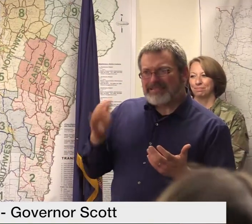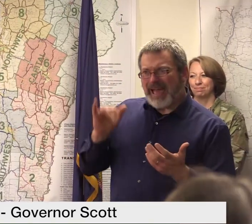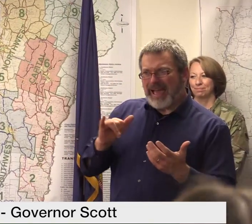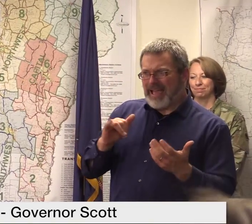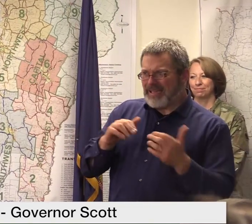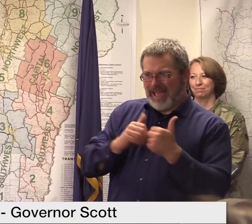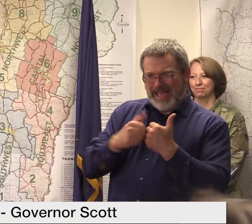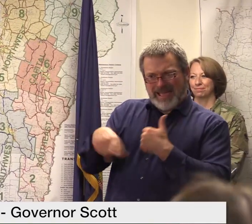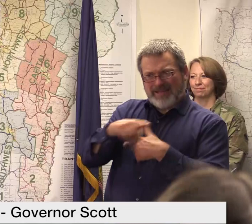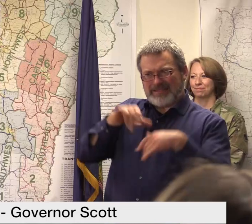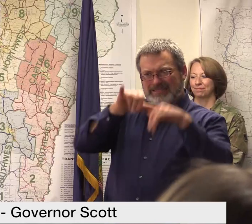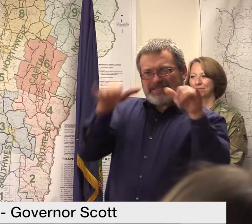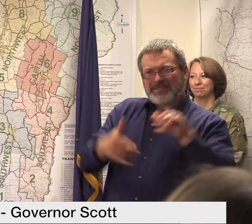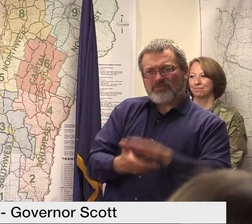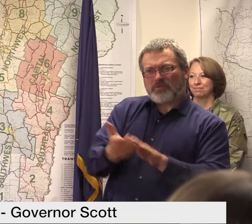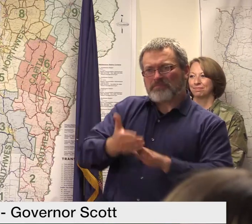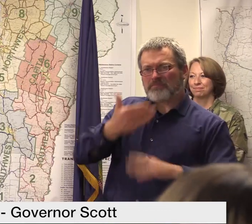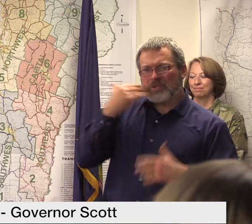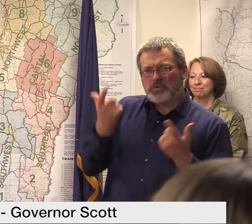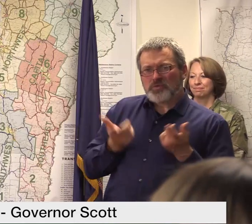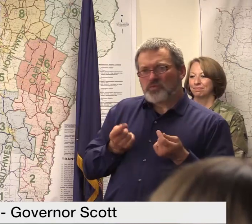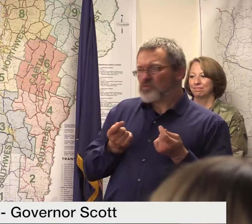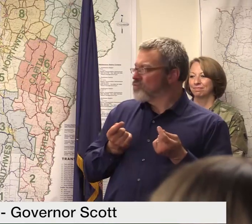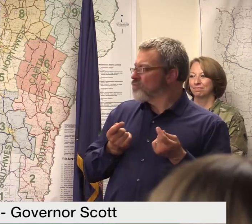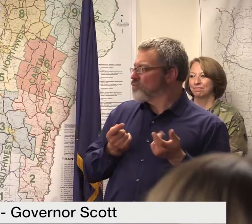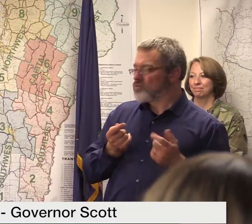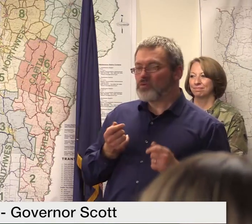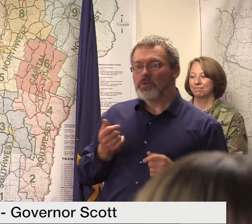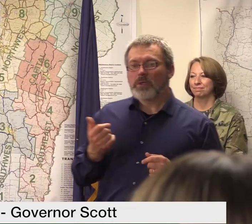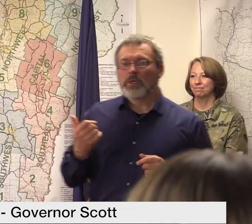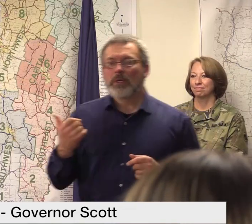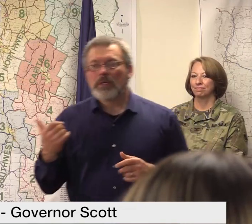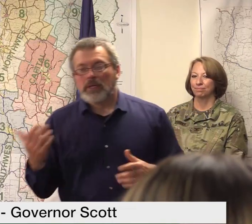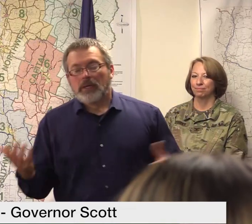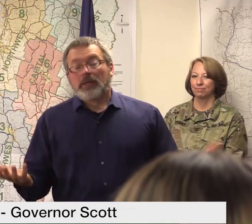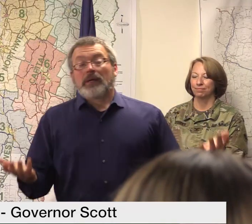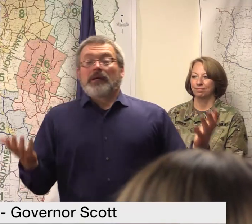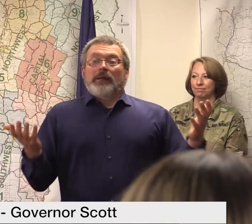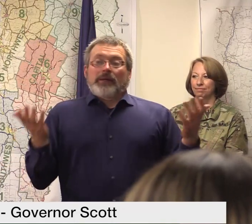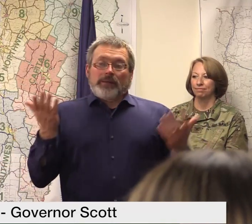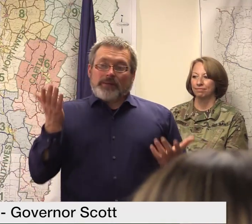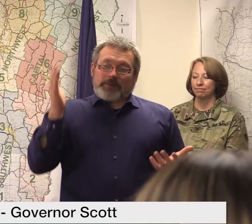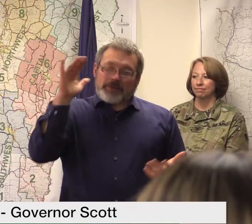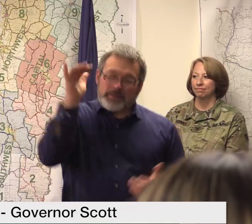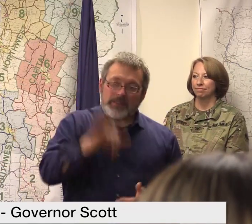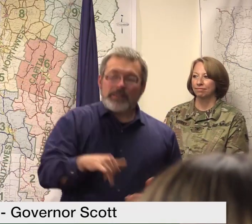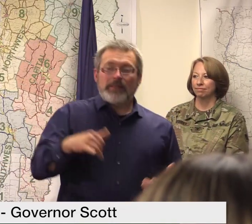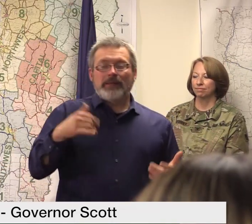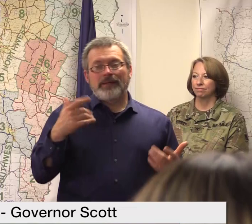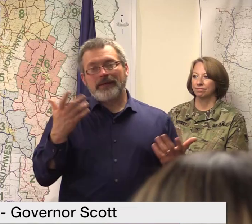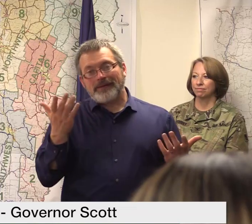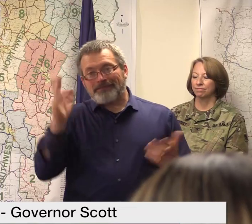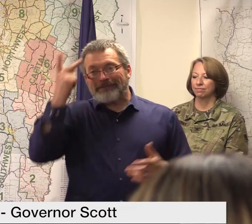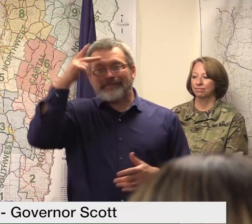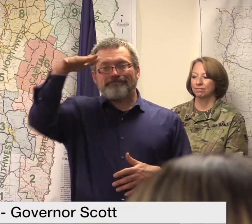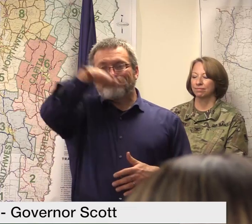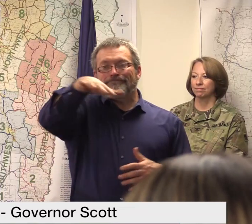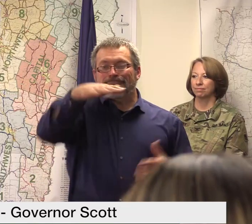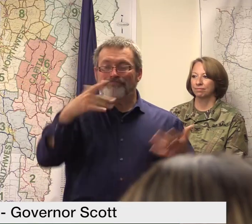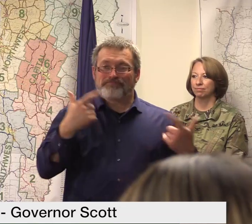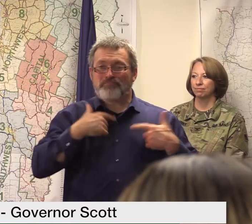have as much confidence as is needed but I think there is a realization take for instance there's been